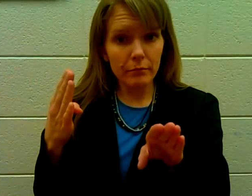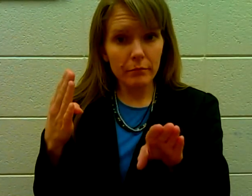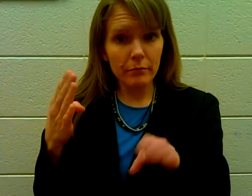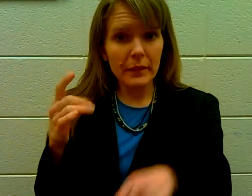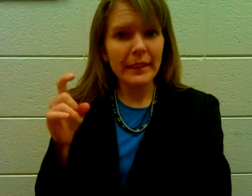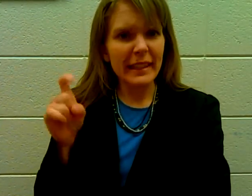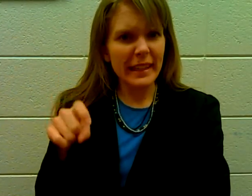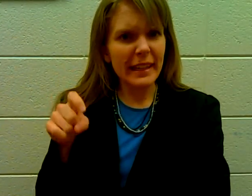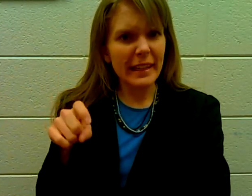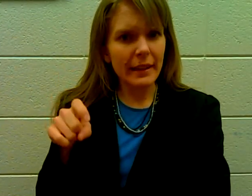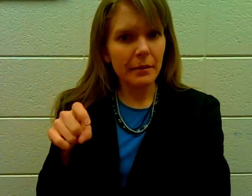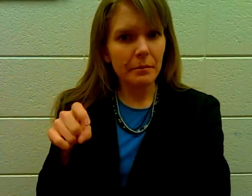Need.